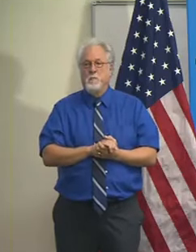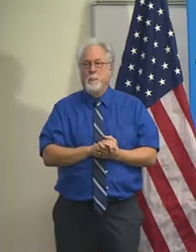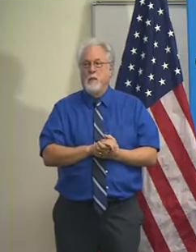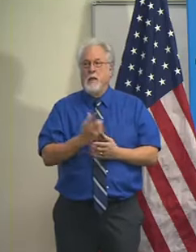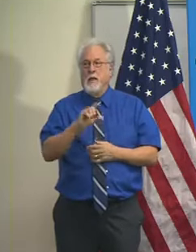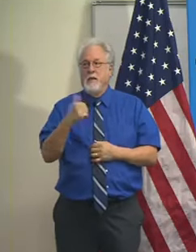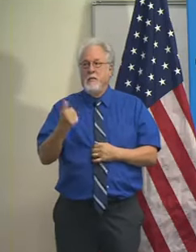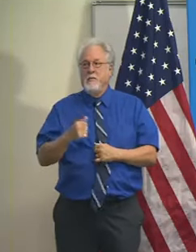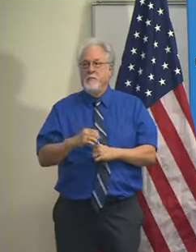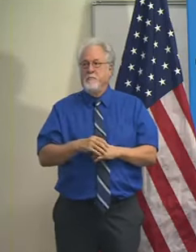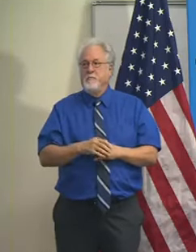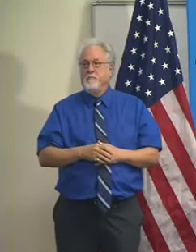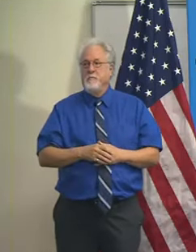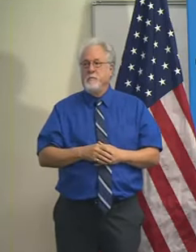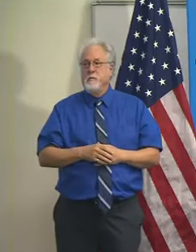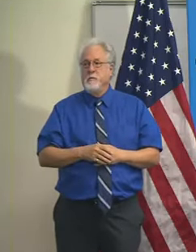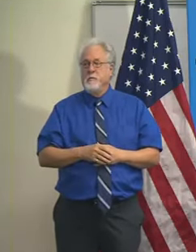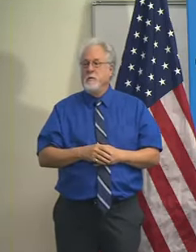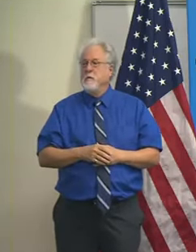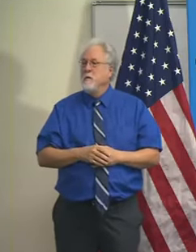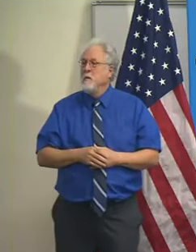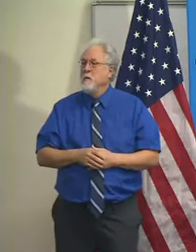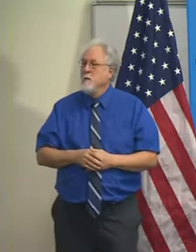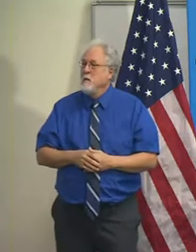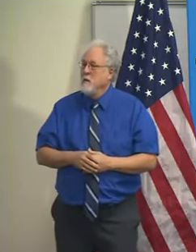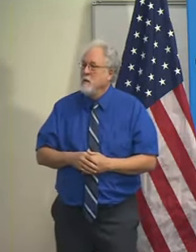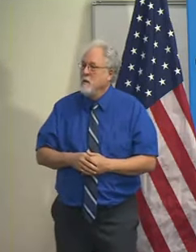Any other questions? Yes, sir.